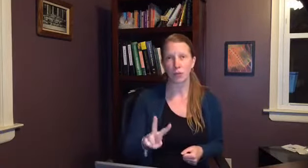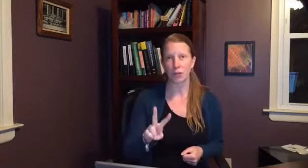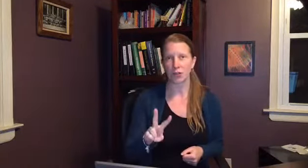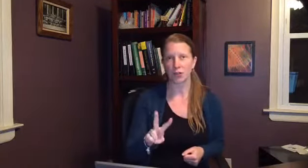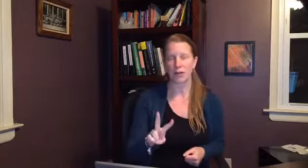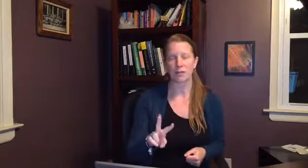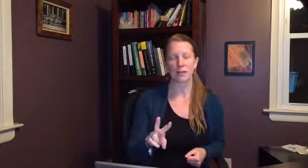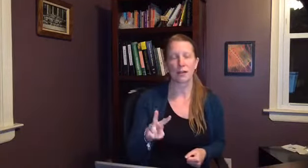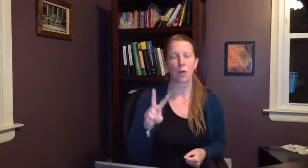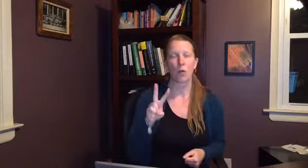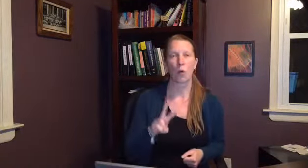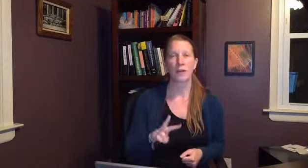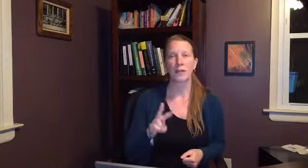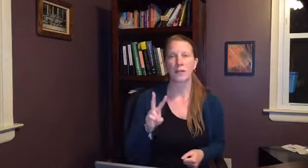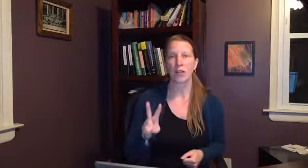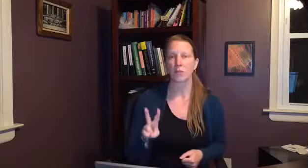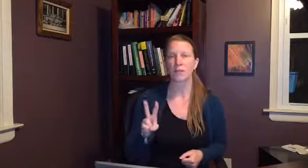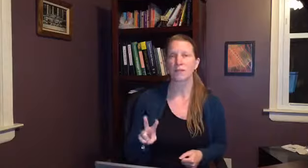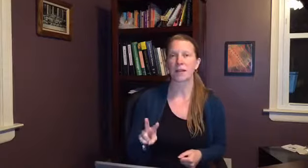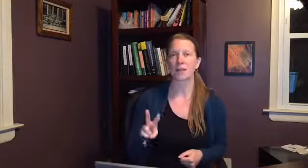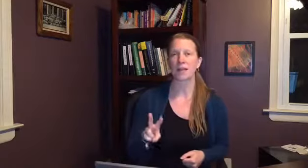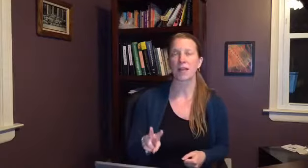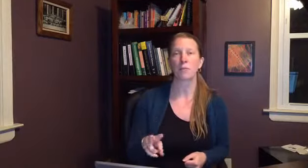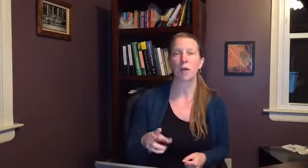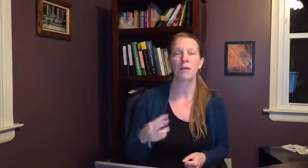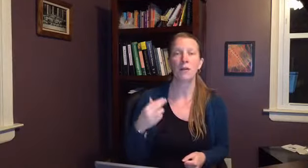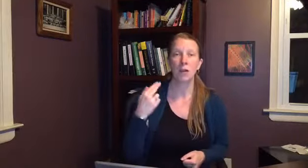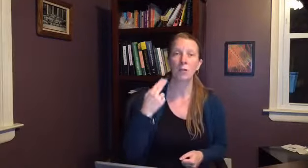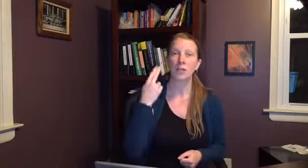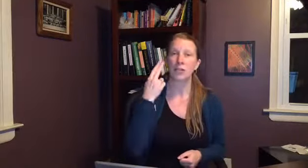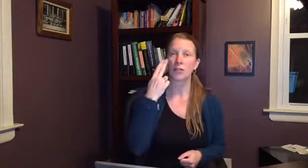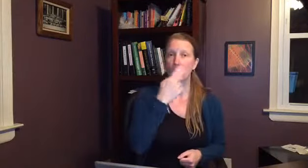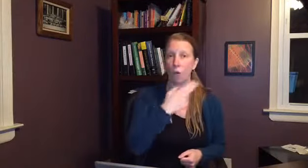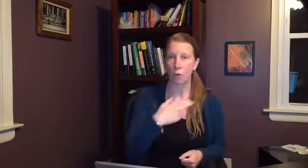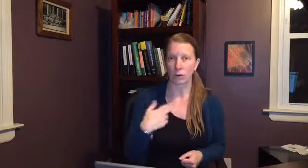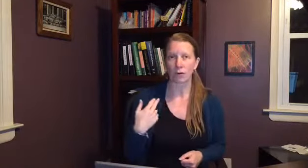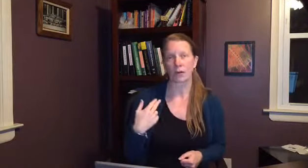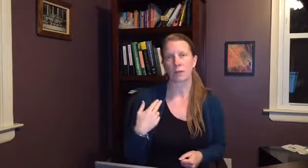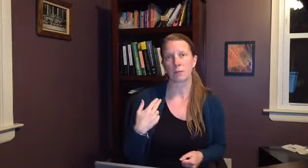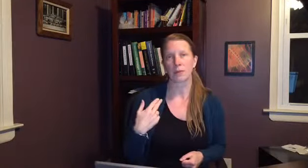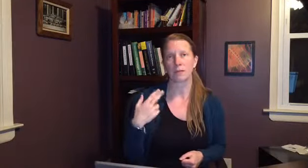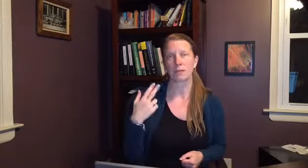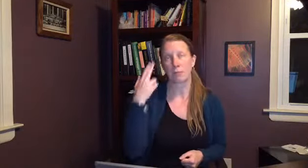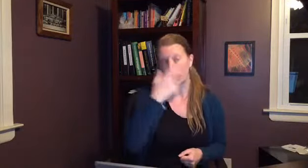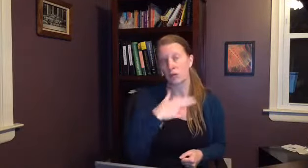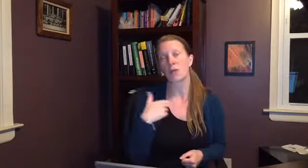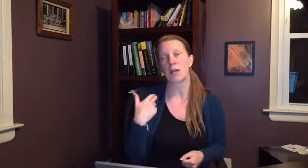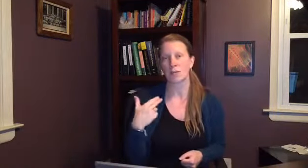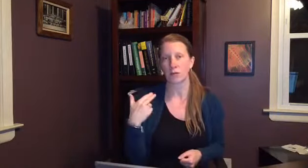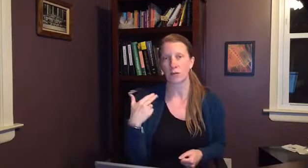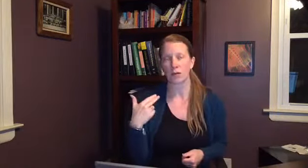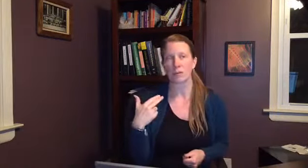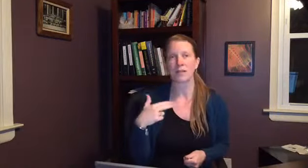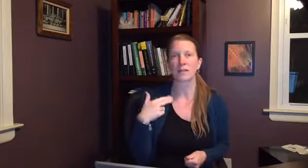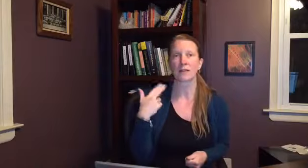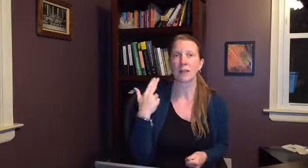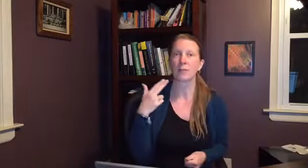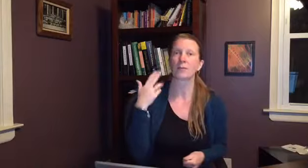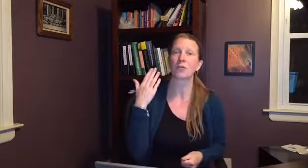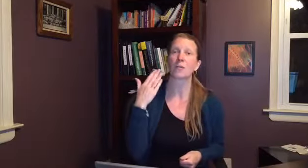of the strains one is herpes virus type one which is oral herpes better known as oral herpes and a lot of people know them